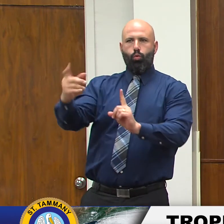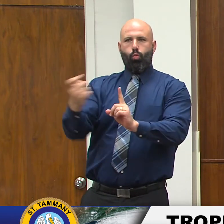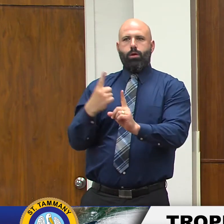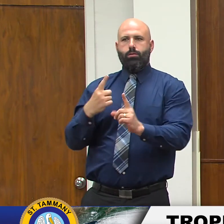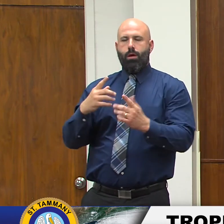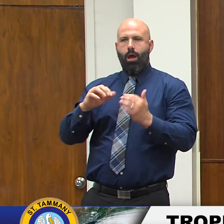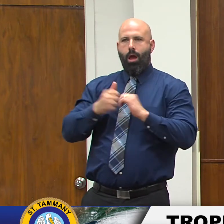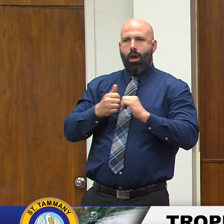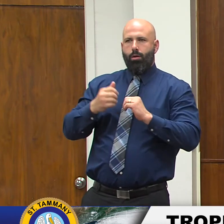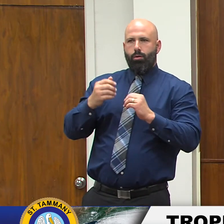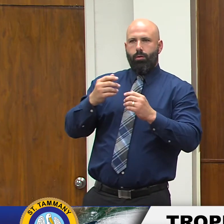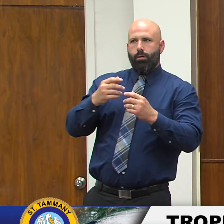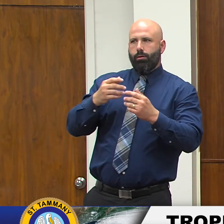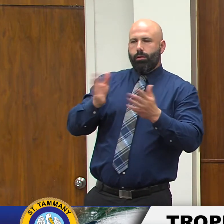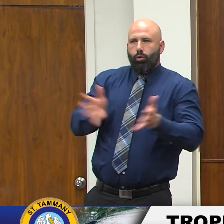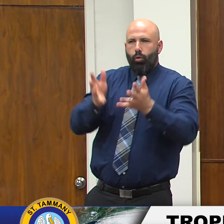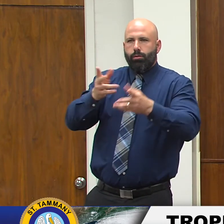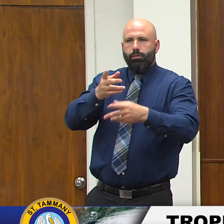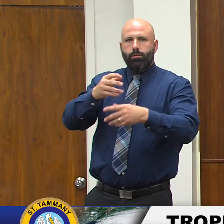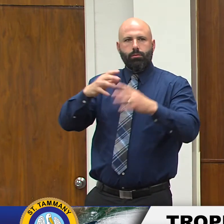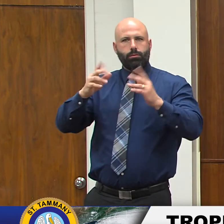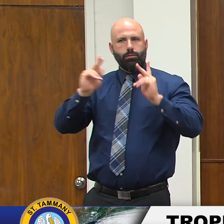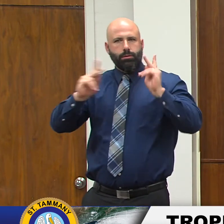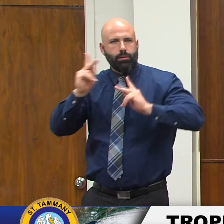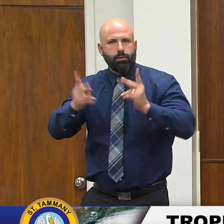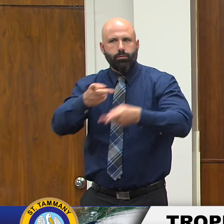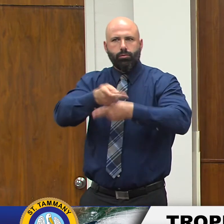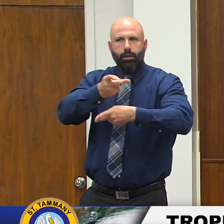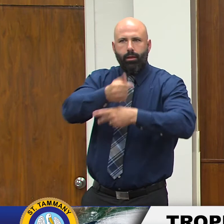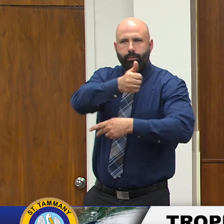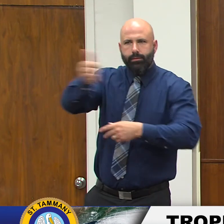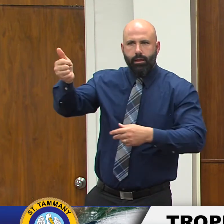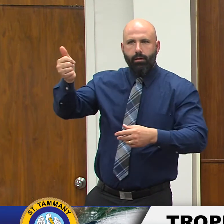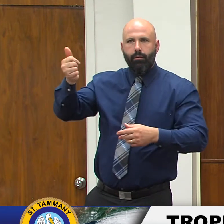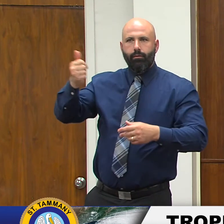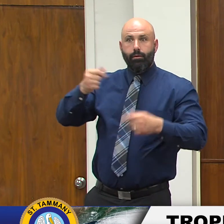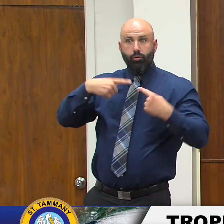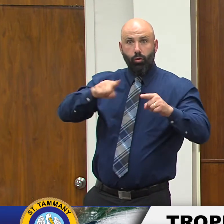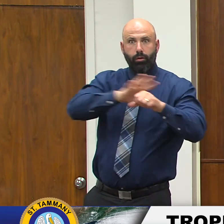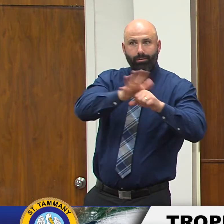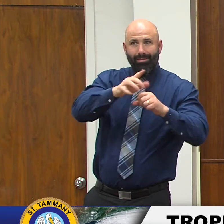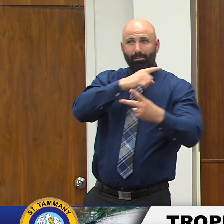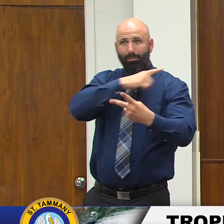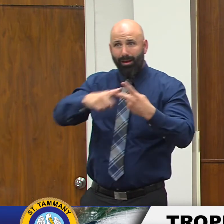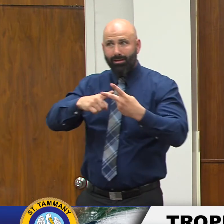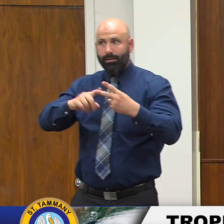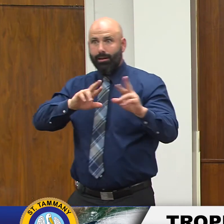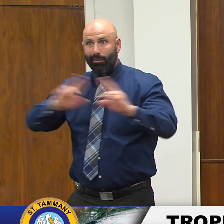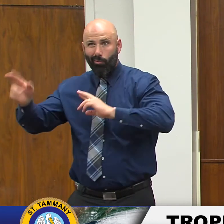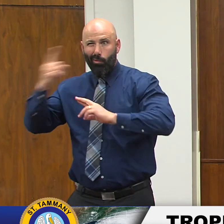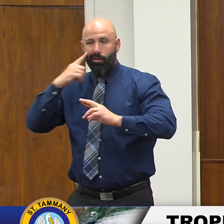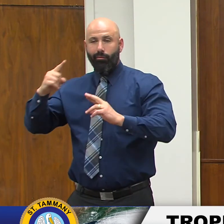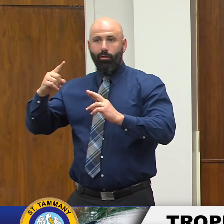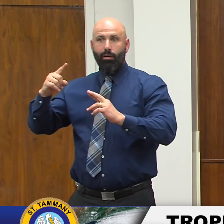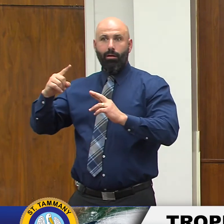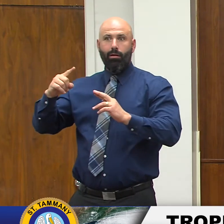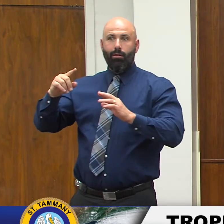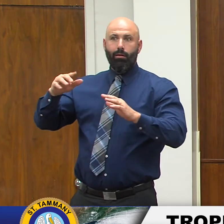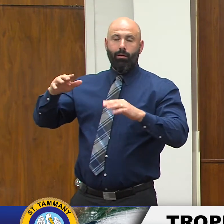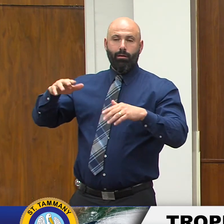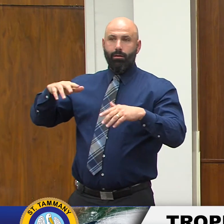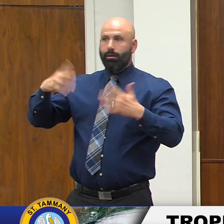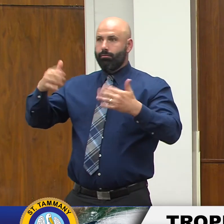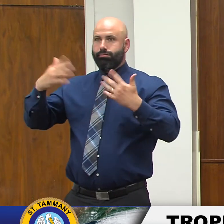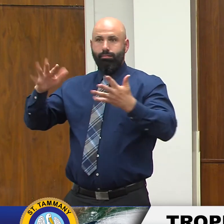care of themselves during this pandemic as well as preparing for a tropical storm coming to our area well of course